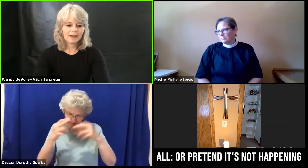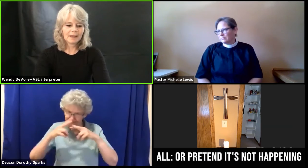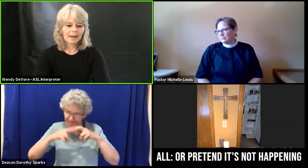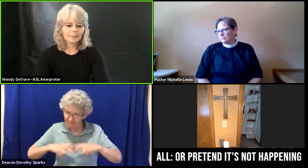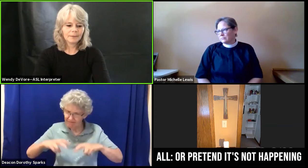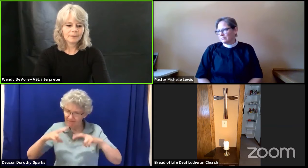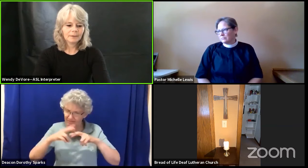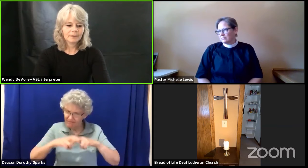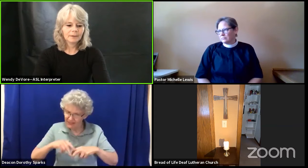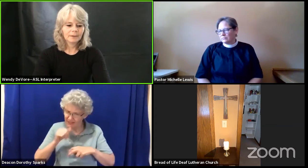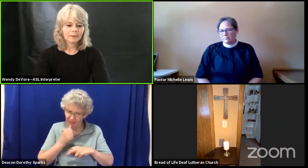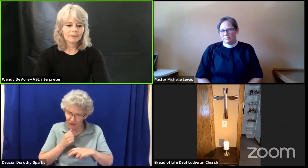not happened.